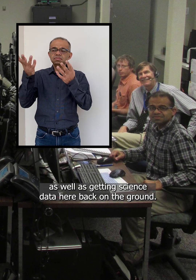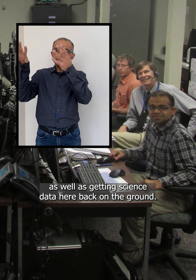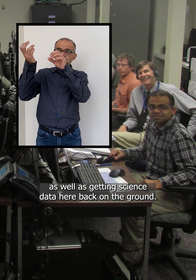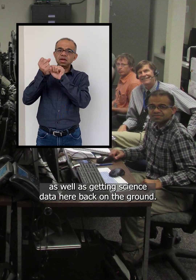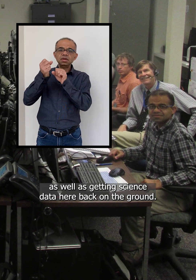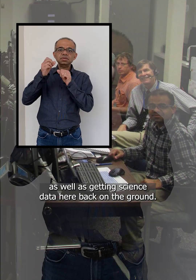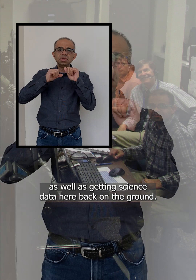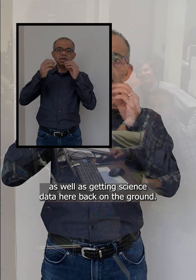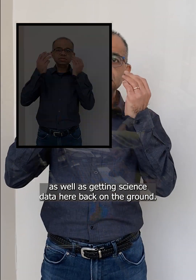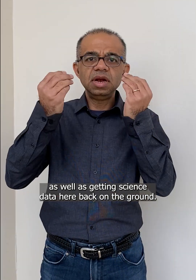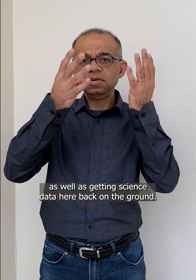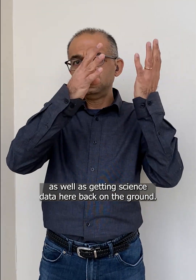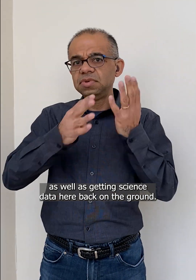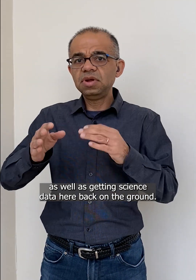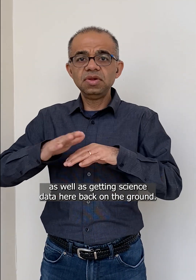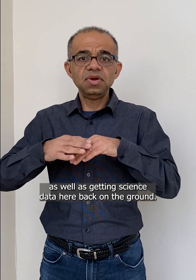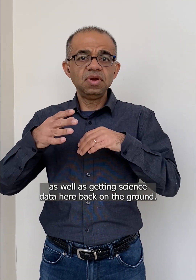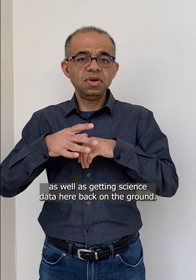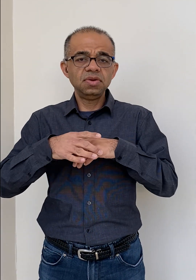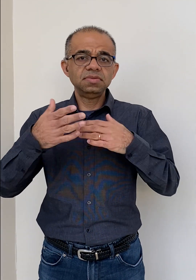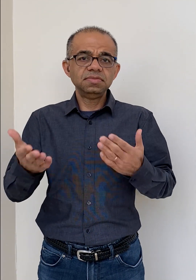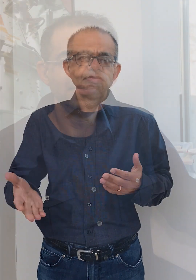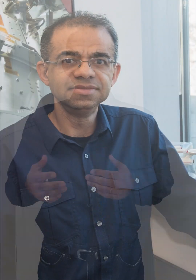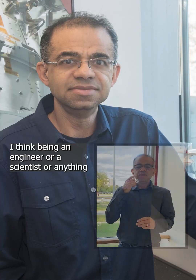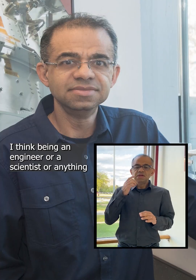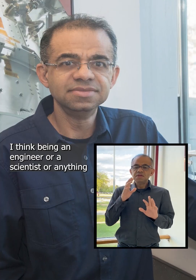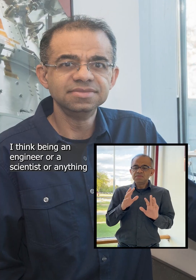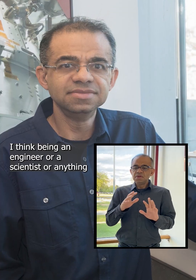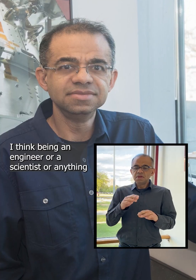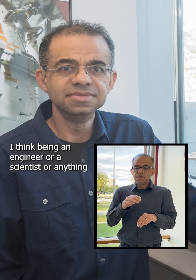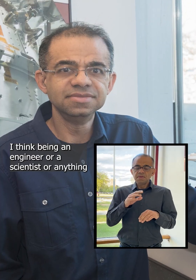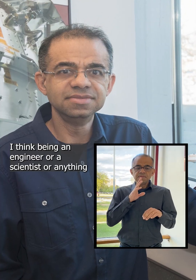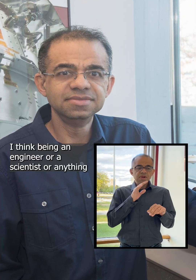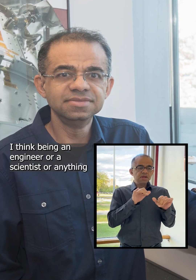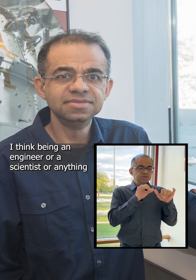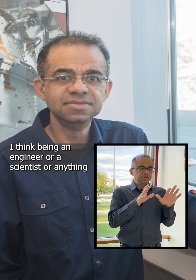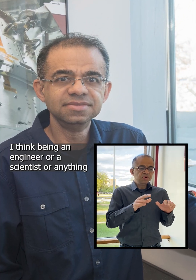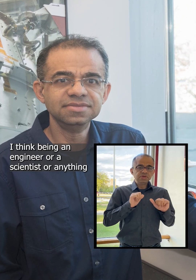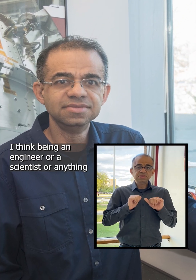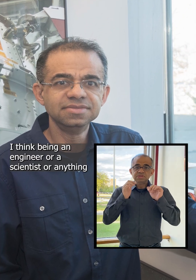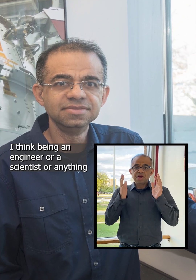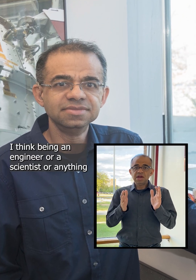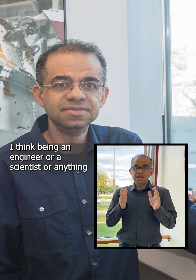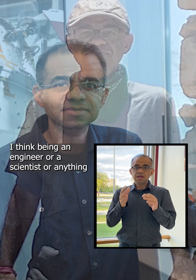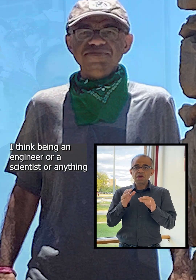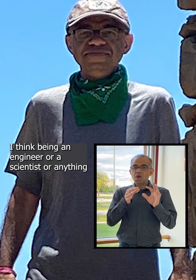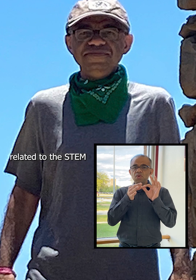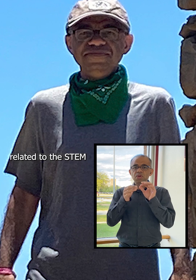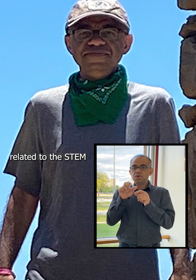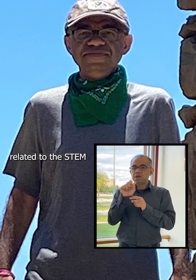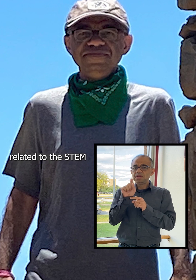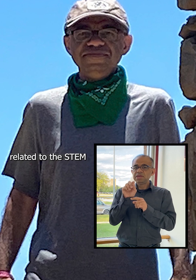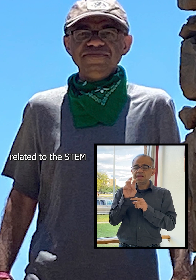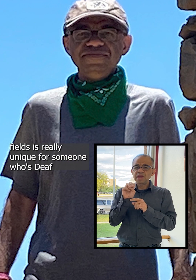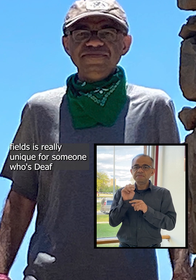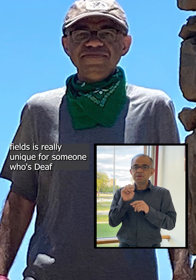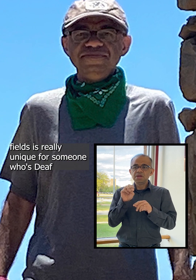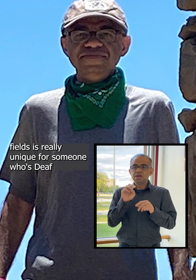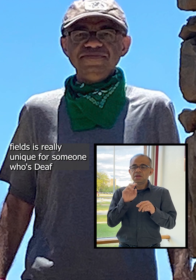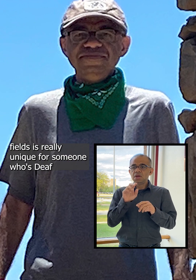as well as getting science data here back on the ground. I think being an engineer or a scientist or anything related to the STEM fields is